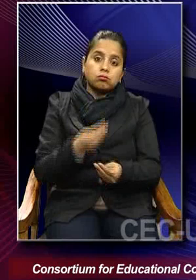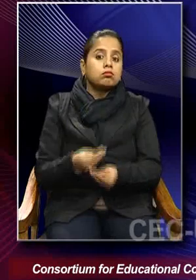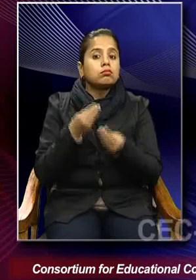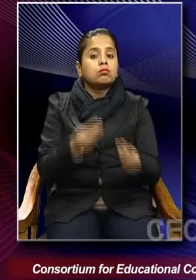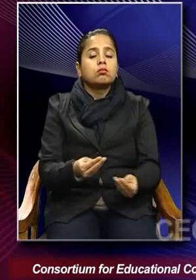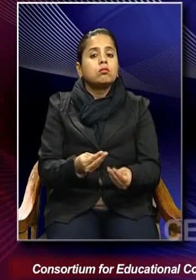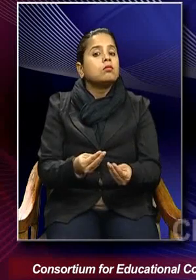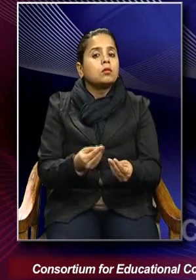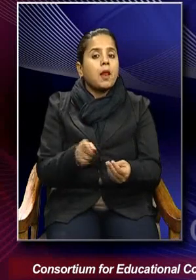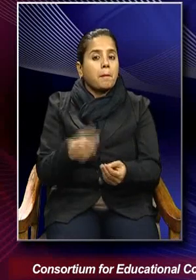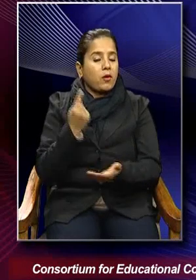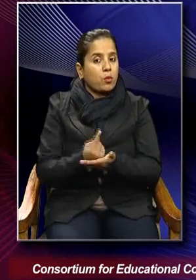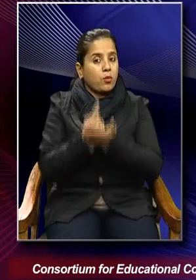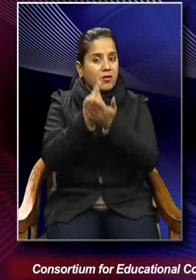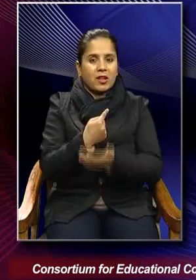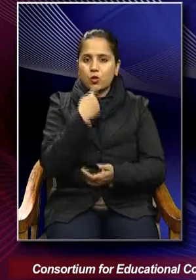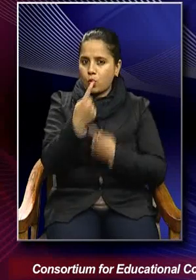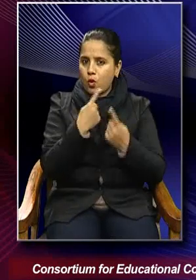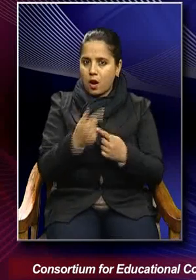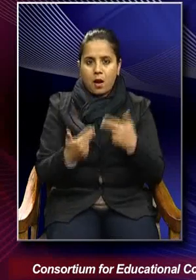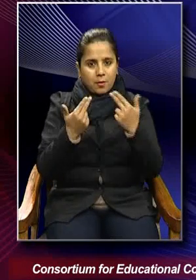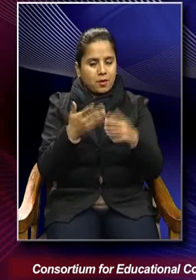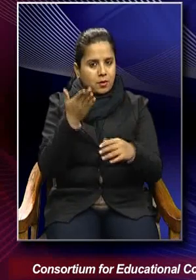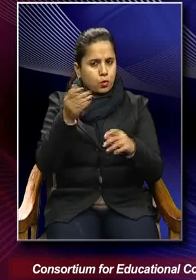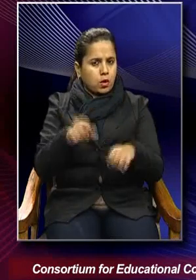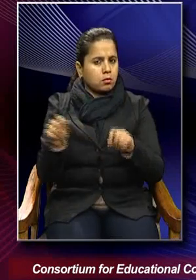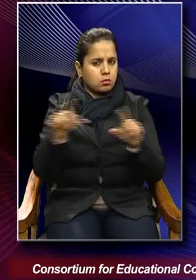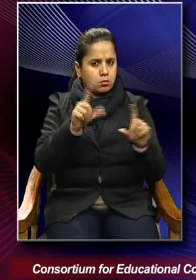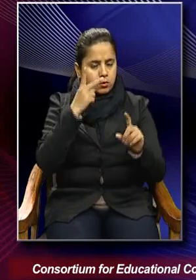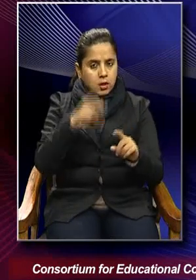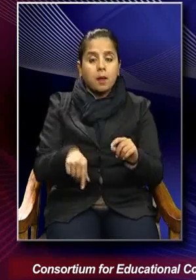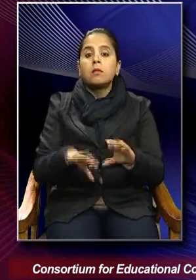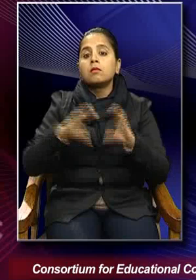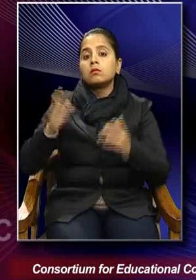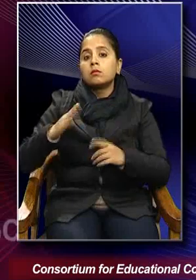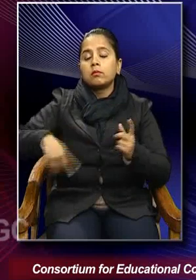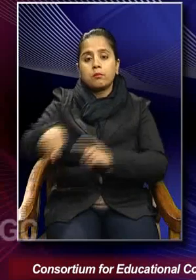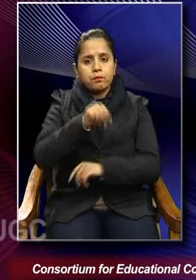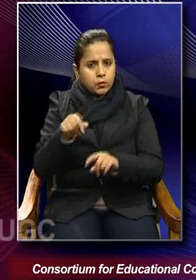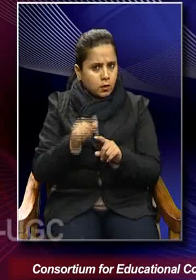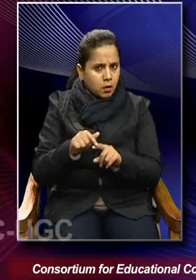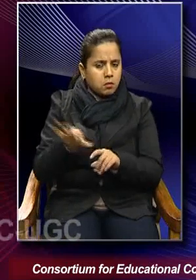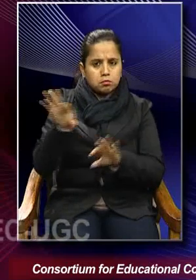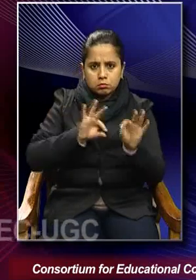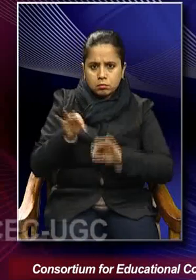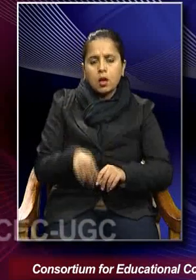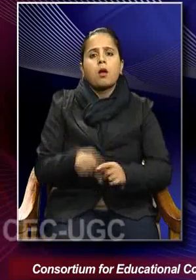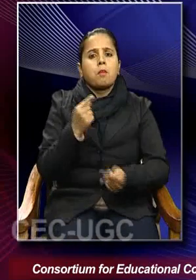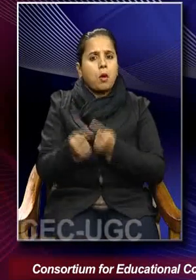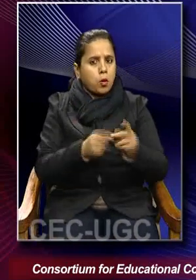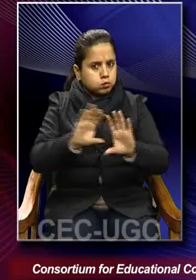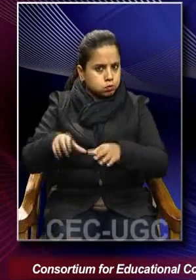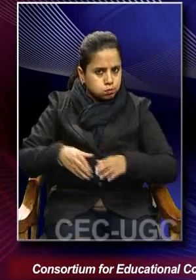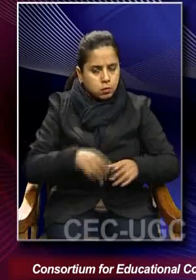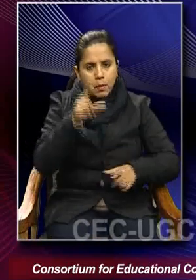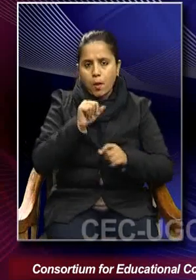that we just spoke about, you can see it on your slides, it could be parliamentary system with elected governments, range of political parties, guarantee of